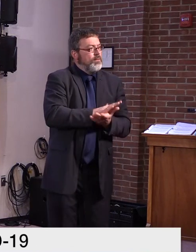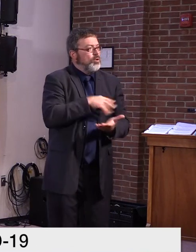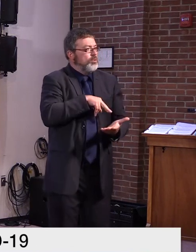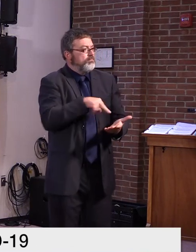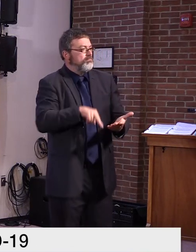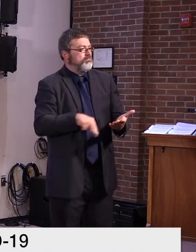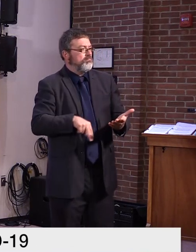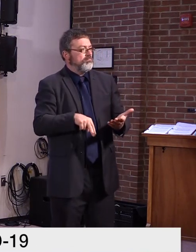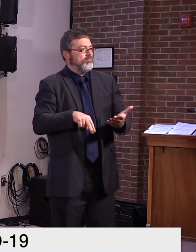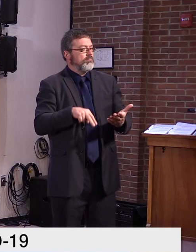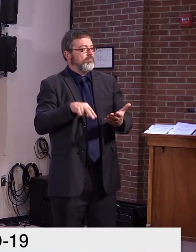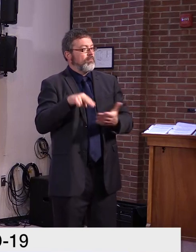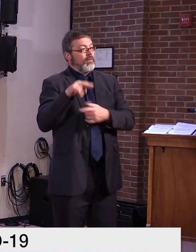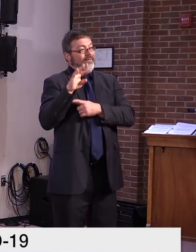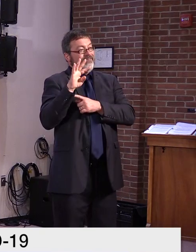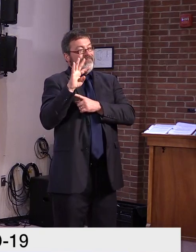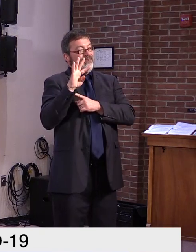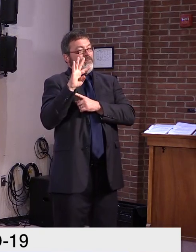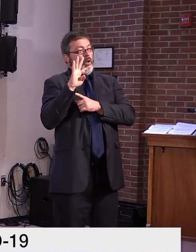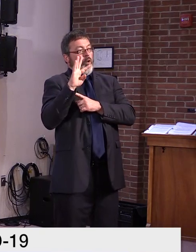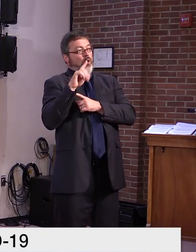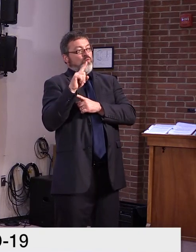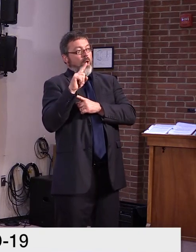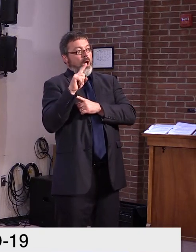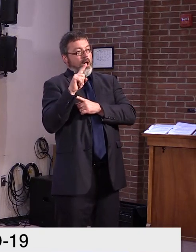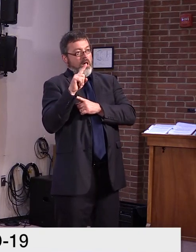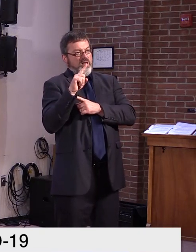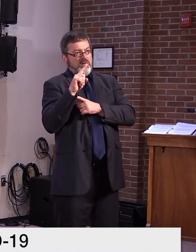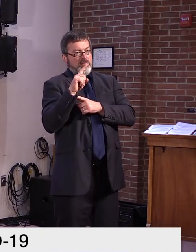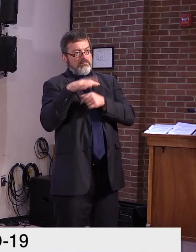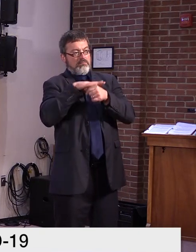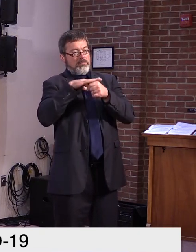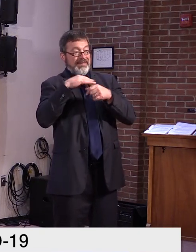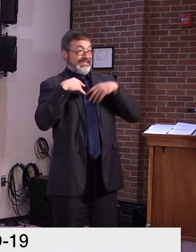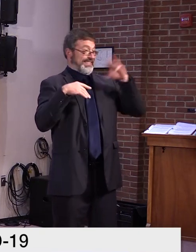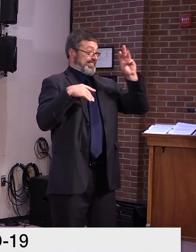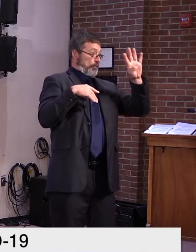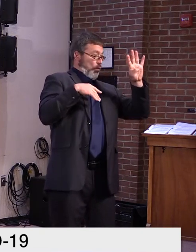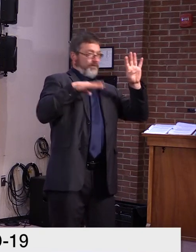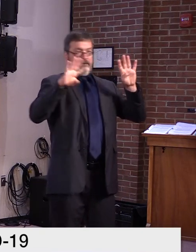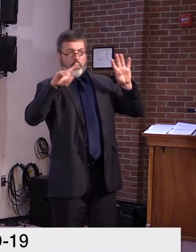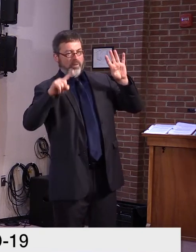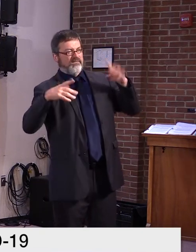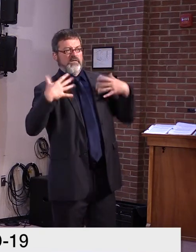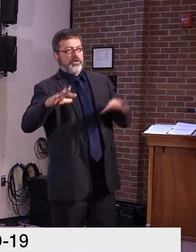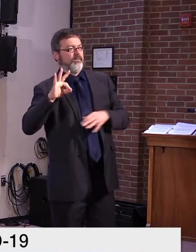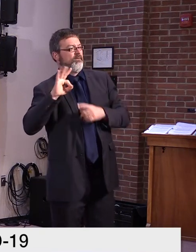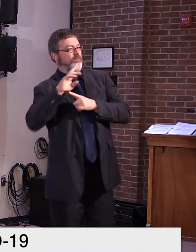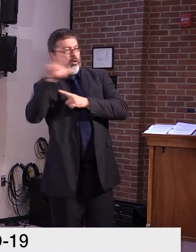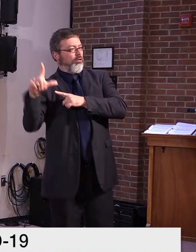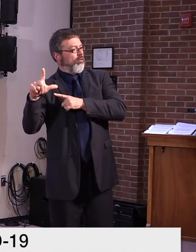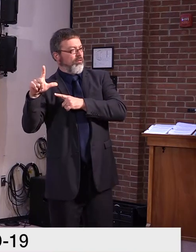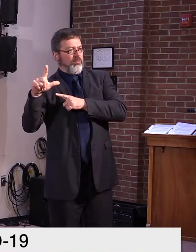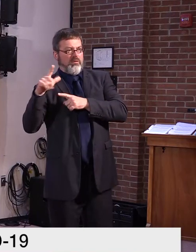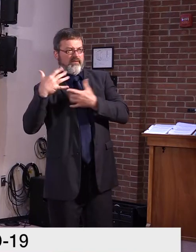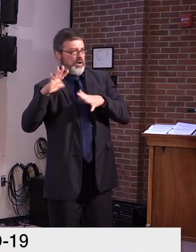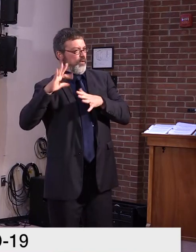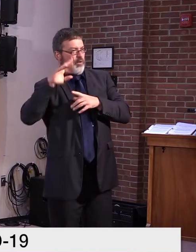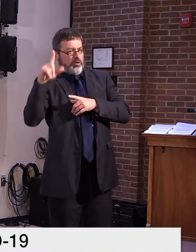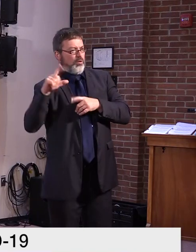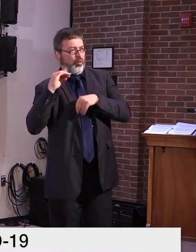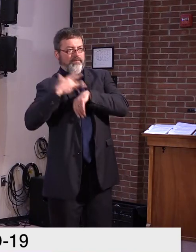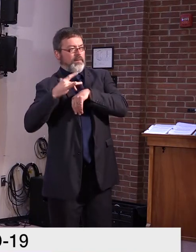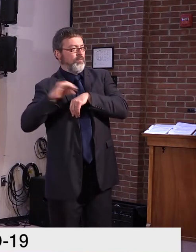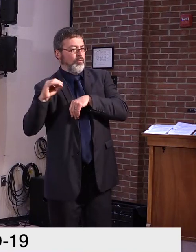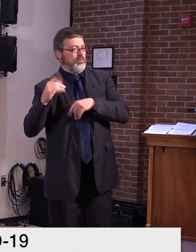locations are currently up and running and accepting children. The remainder, like I said, will be coming on in the,